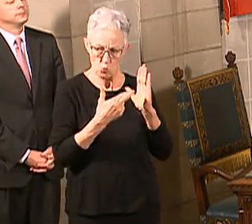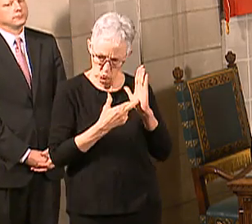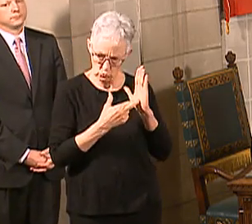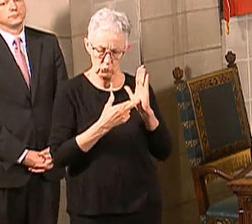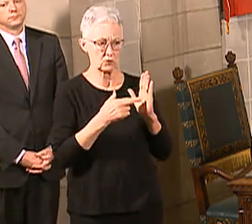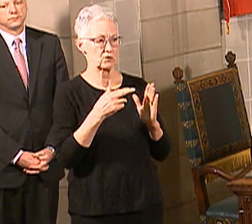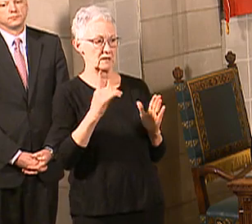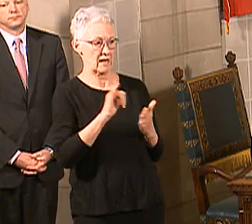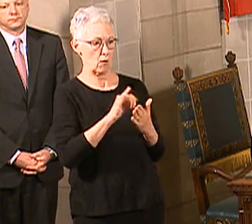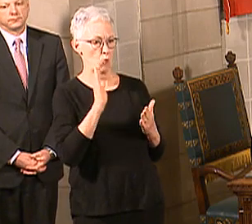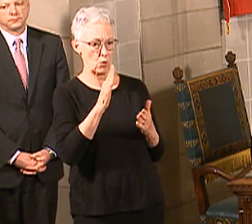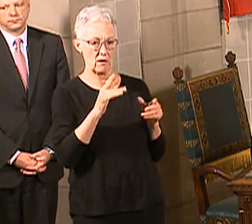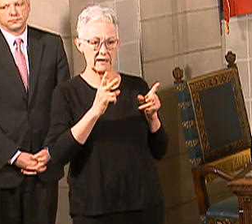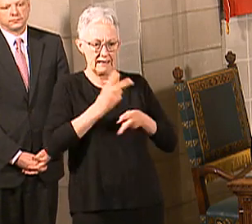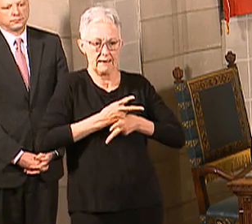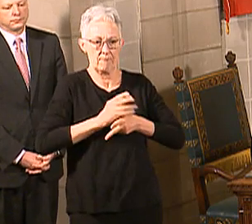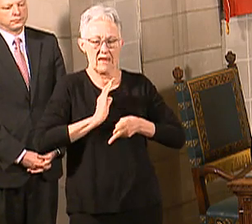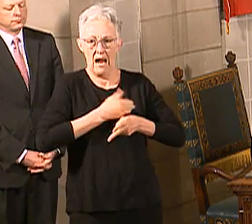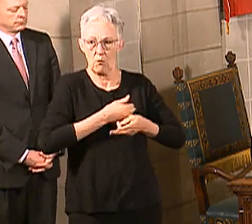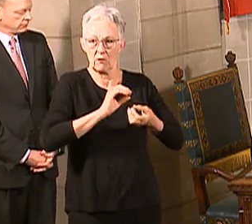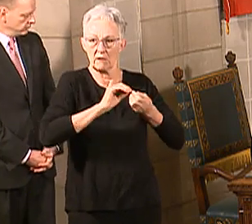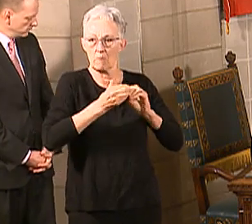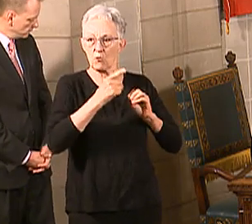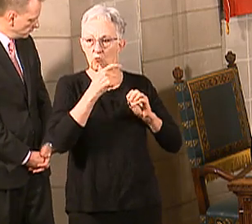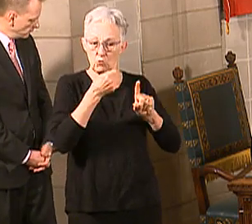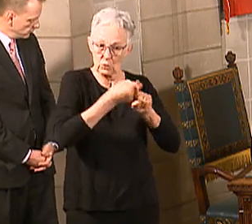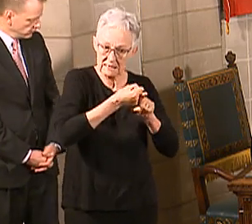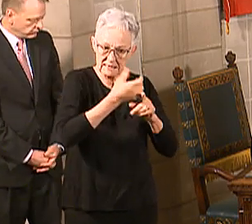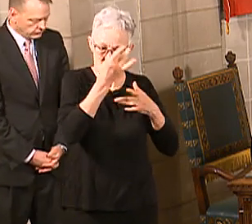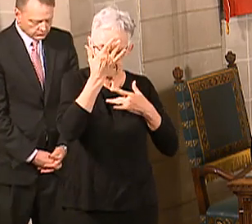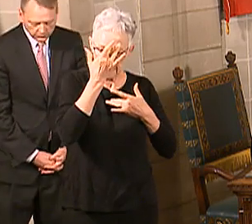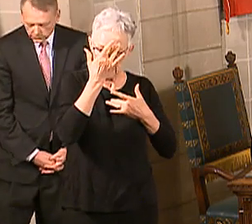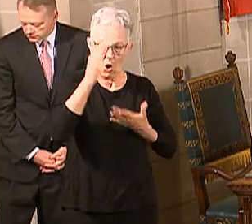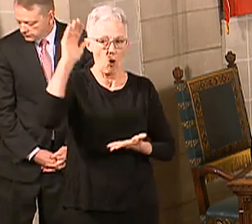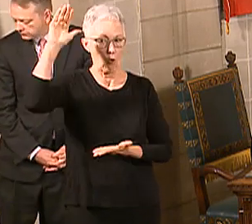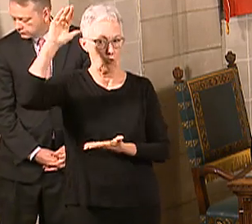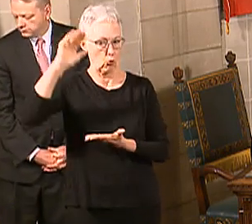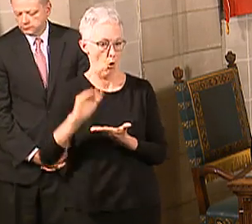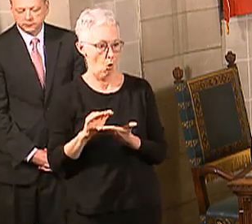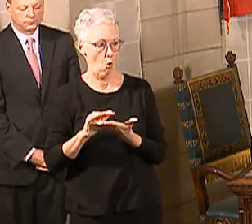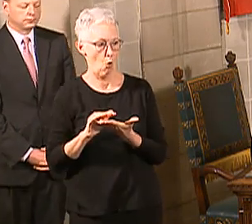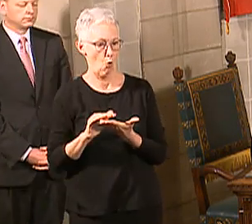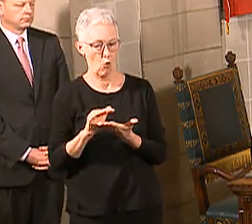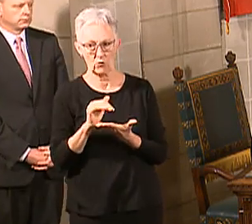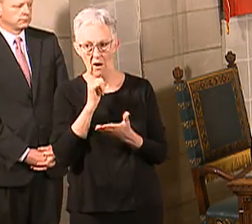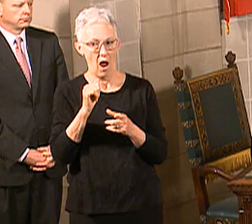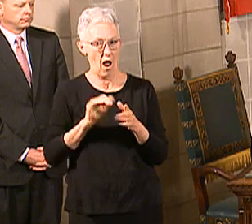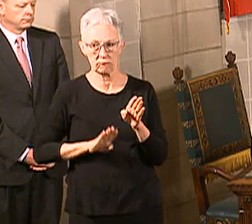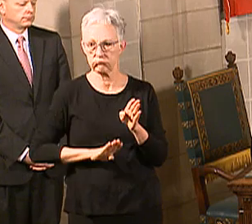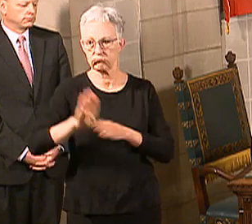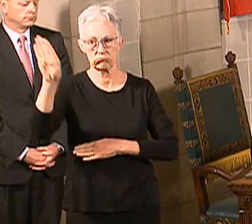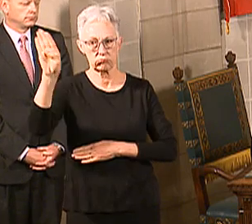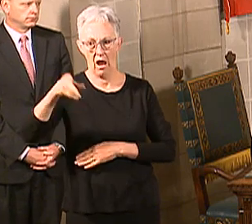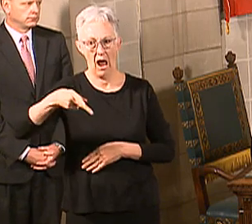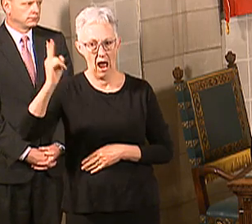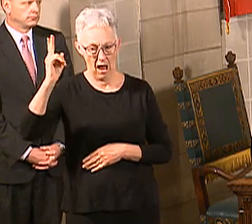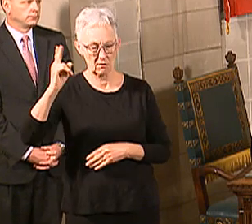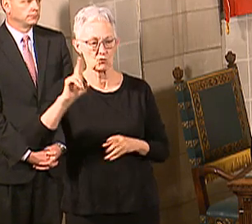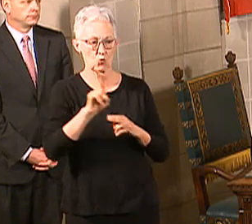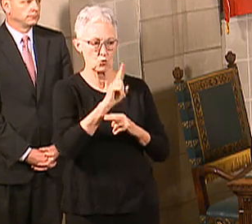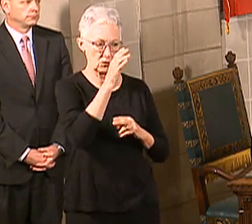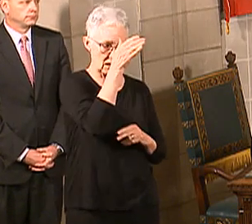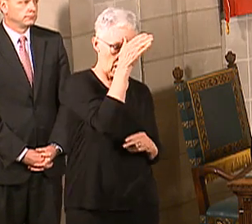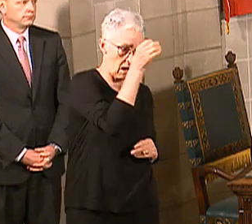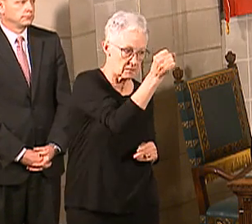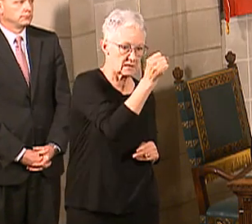everybody needs to continue to pay attention to those sort of things, use common sense and good judgment, all that sort of thing. So please continue to